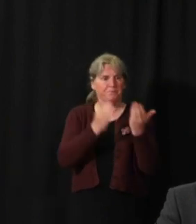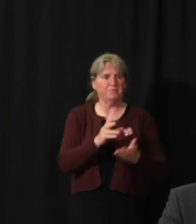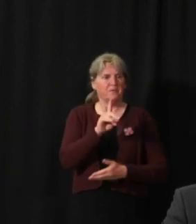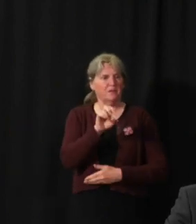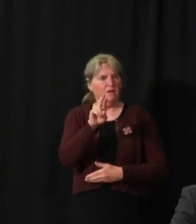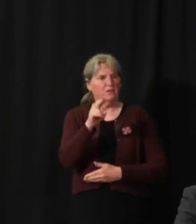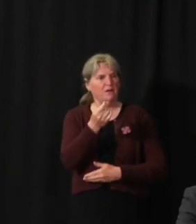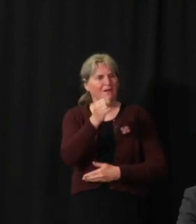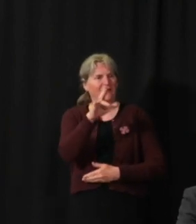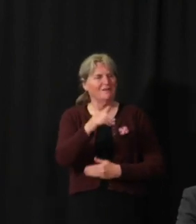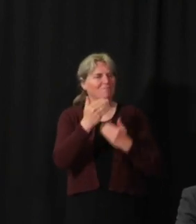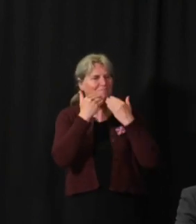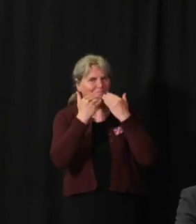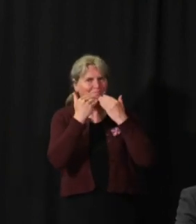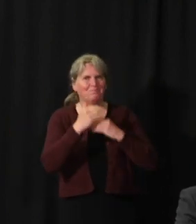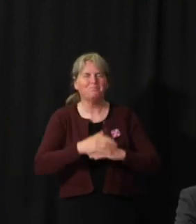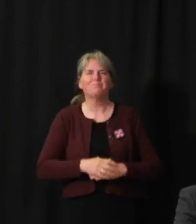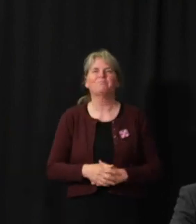Thank you. Merci.